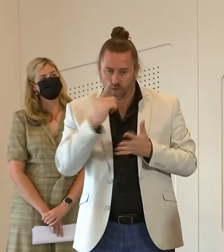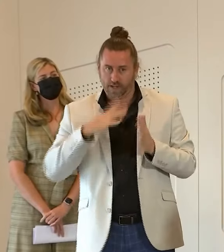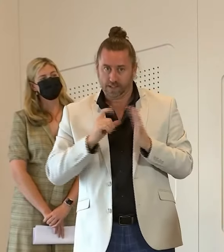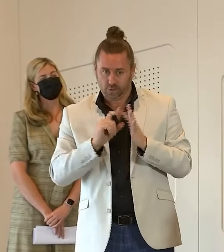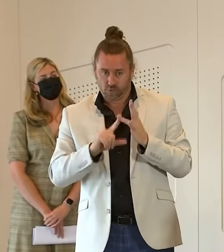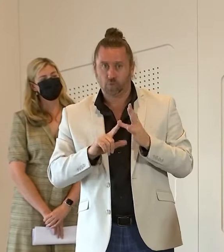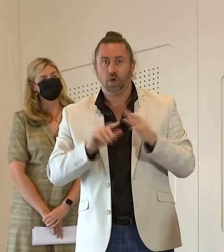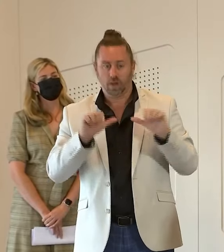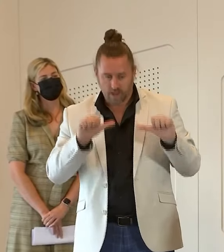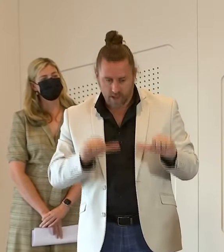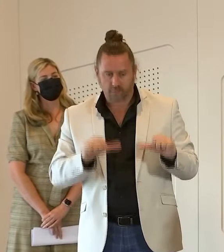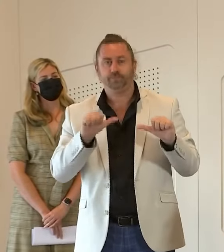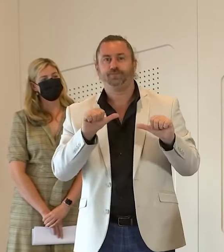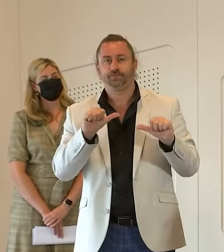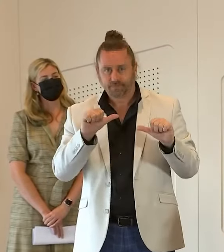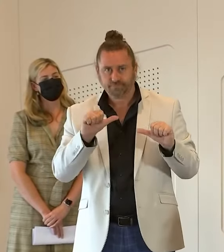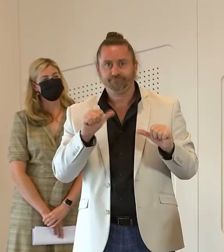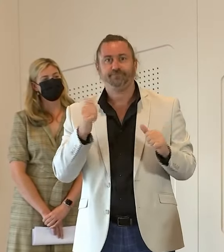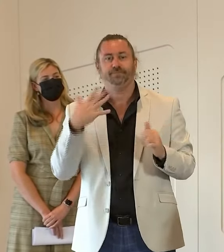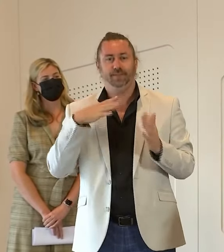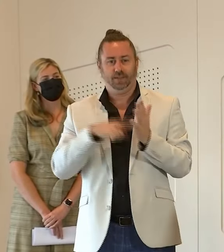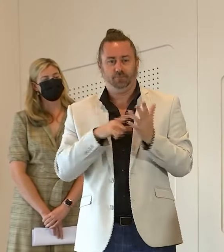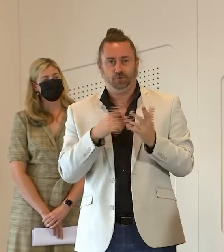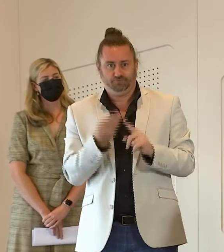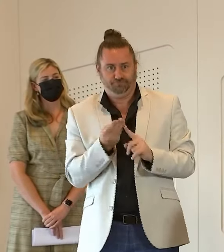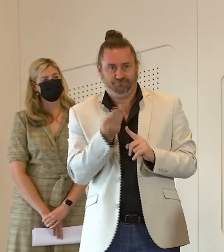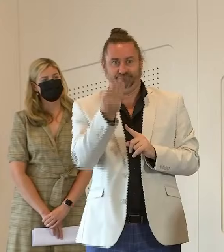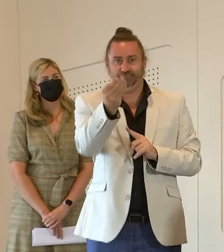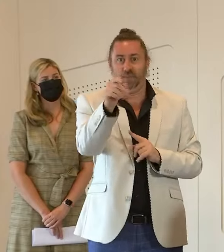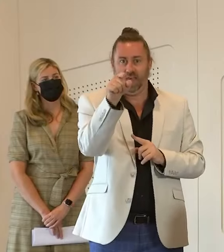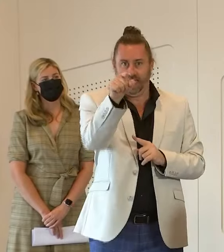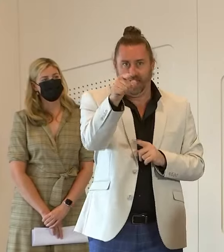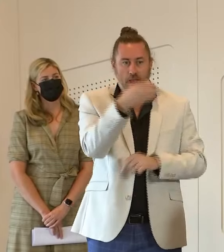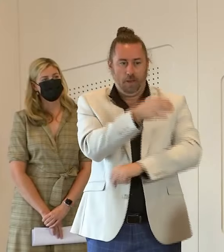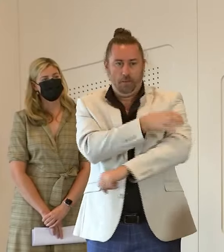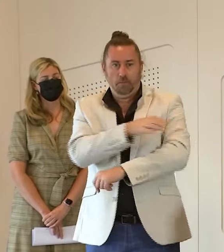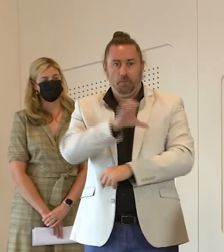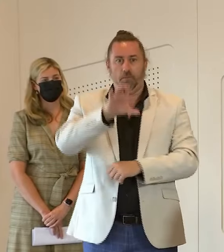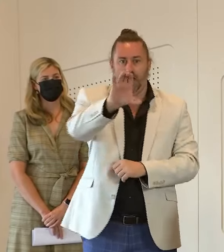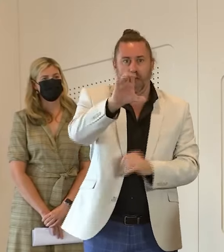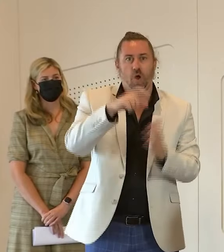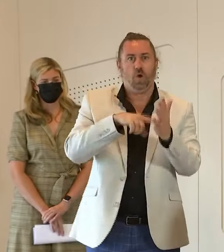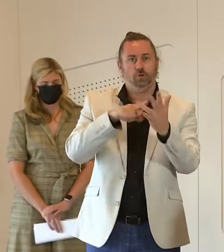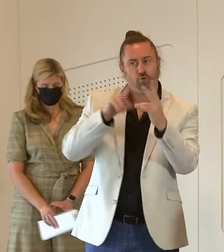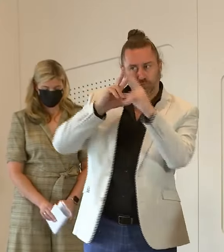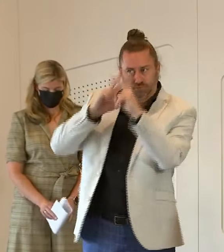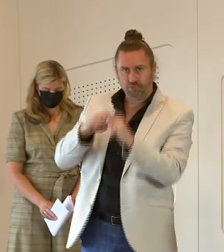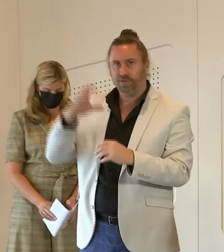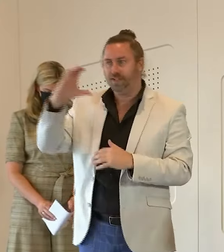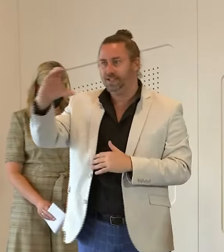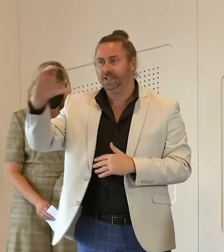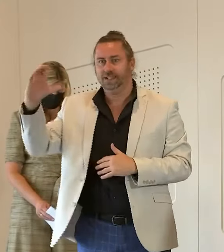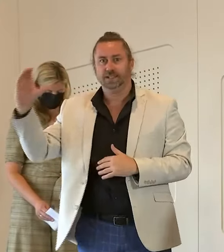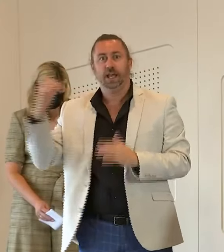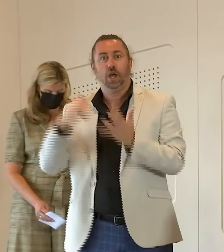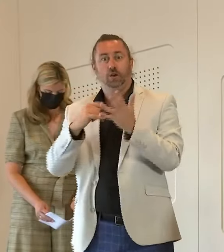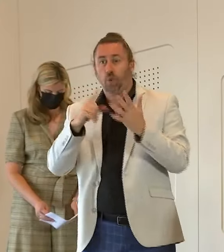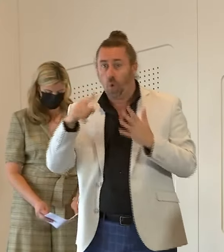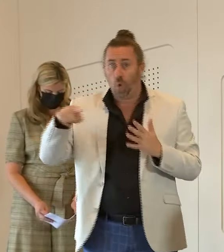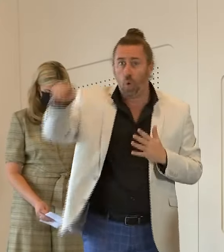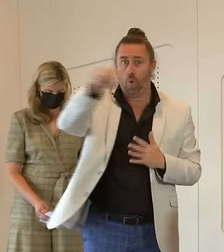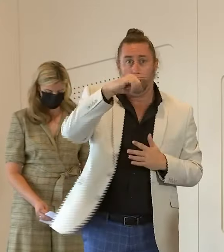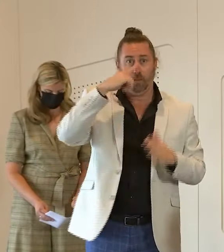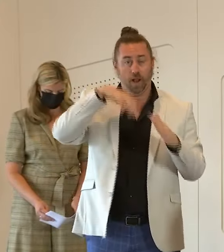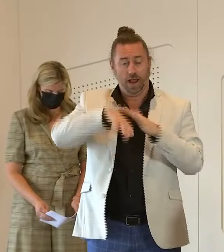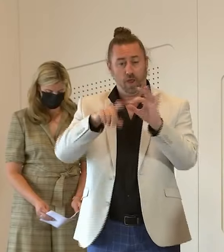we need the next chapter to be written to ensure that the public and the people of this state that people